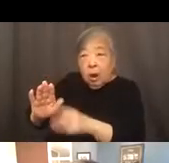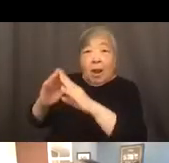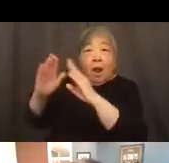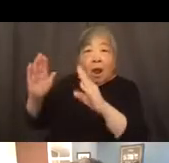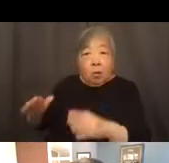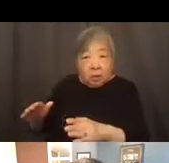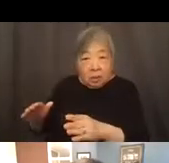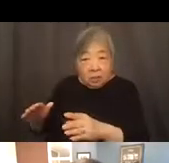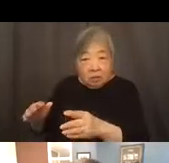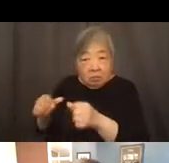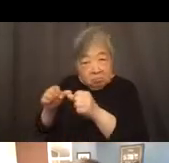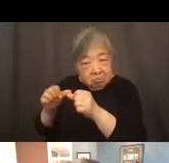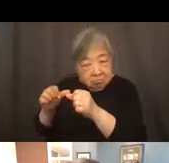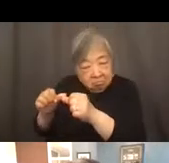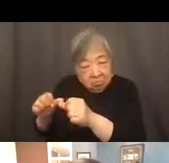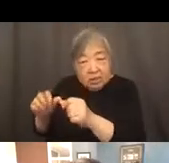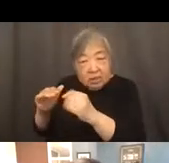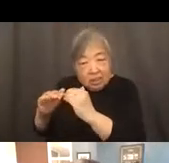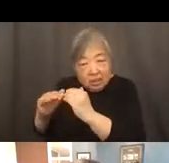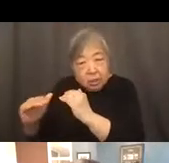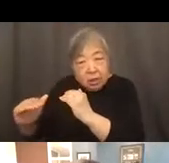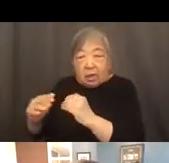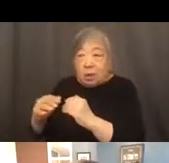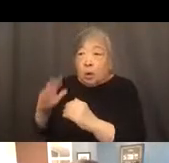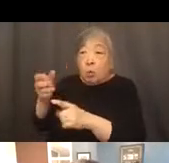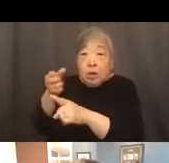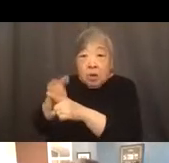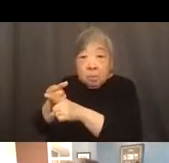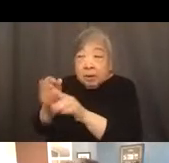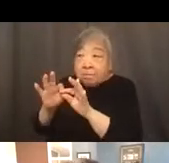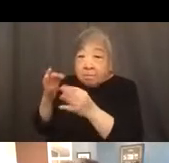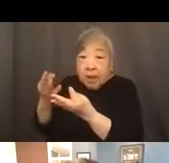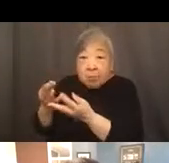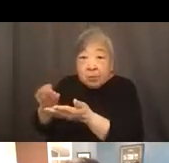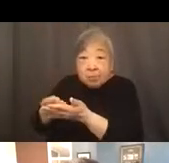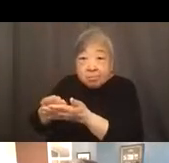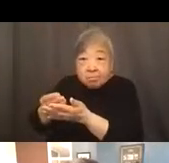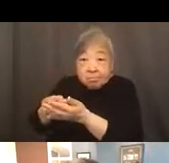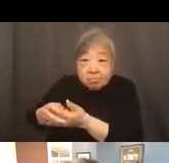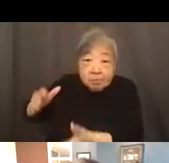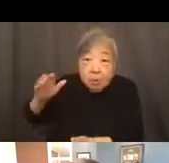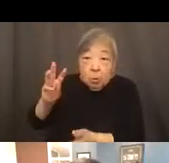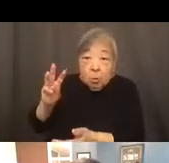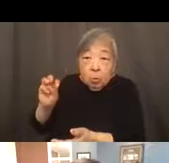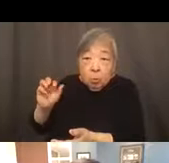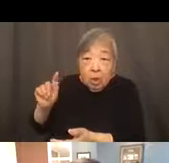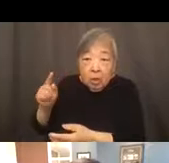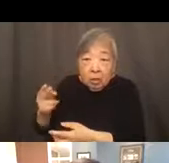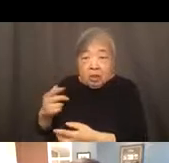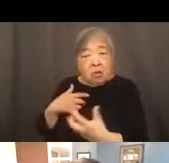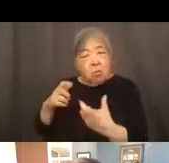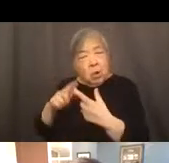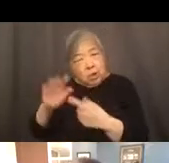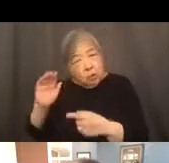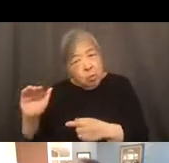stability. It's going to have impacts on your family wealth. So I just wanted to remind us